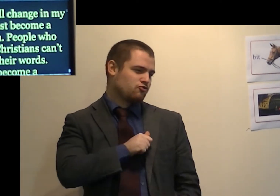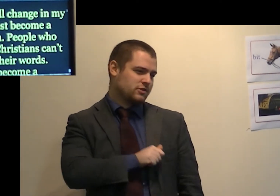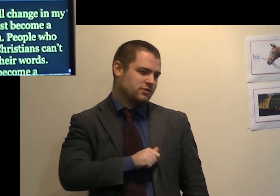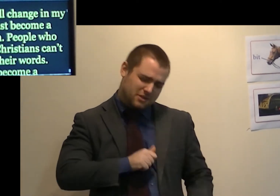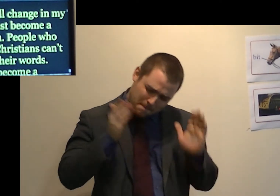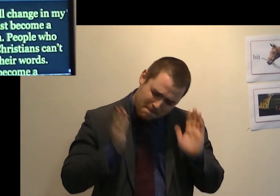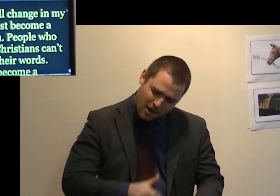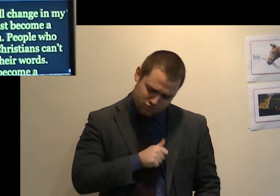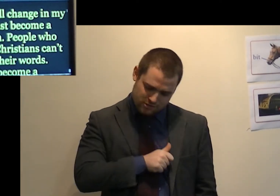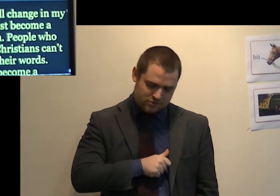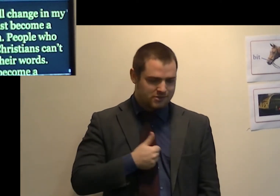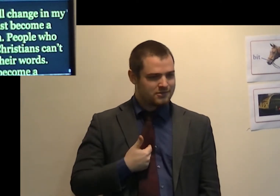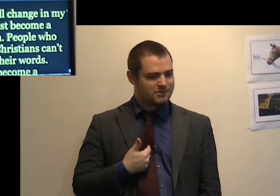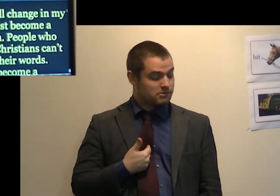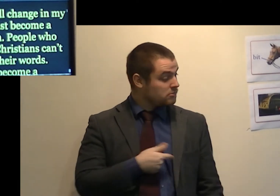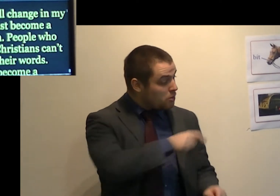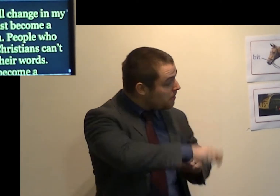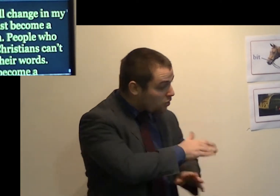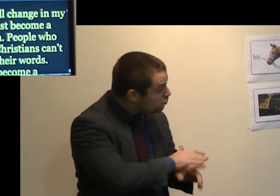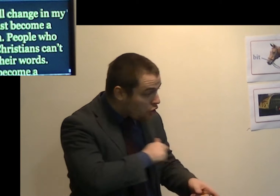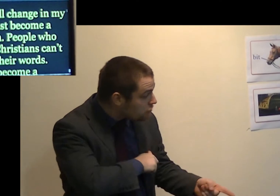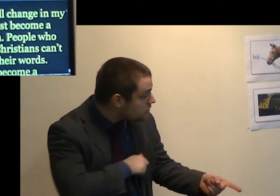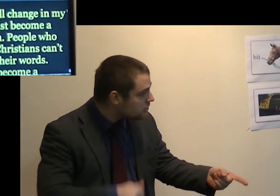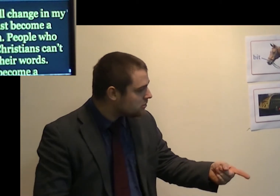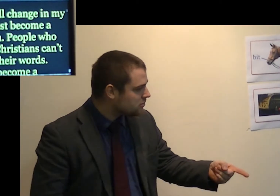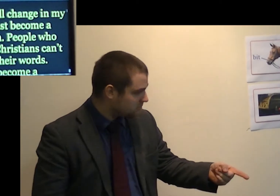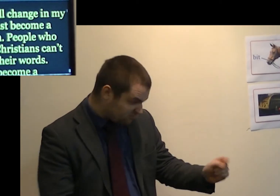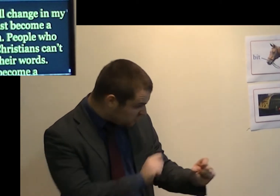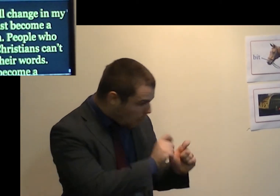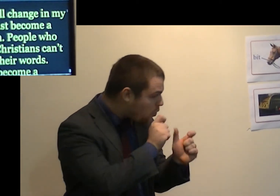People who are not Christians can't control their words.